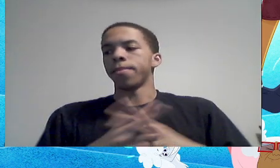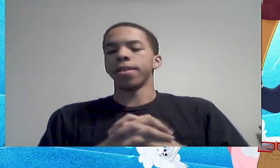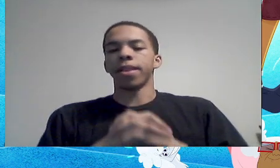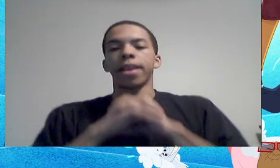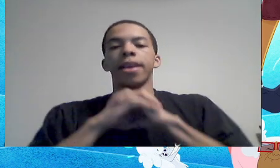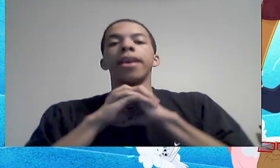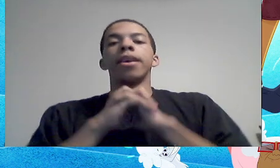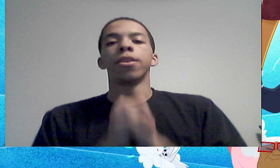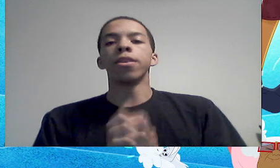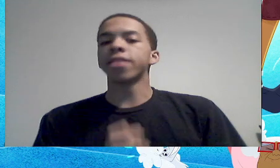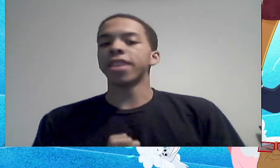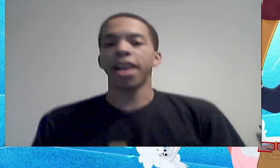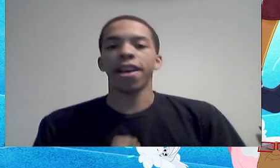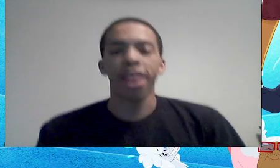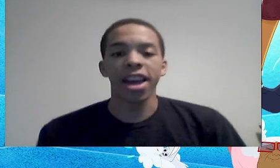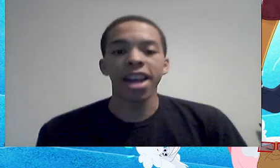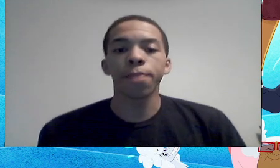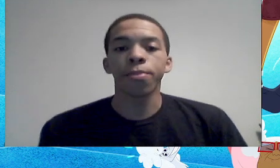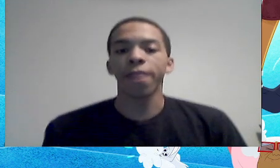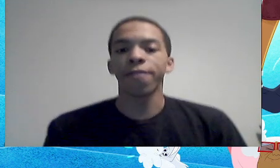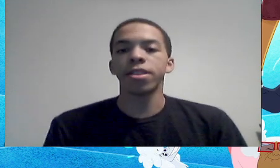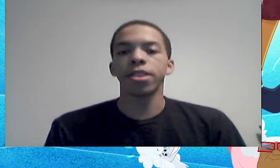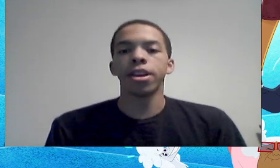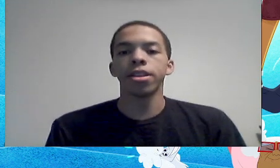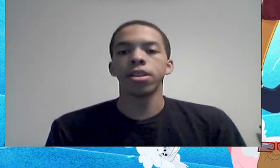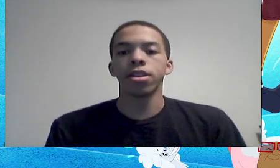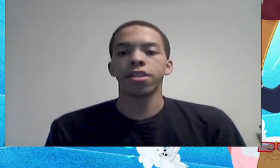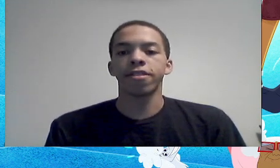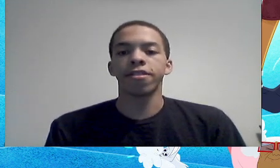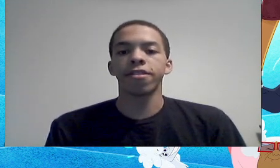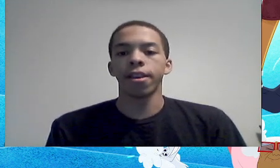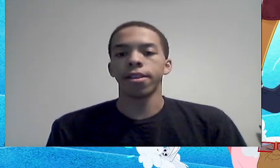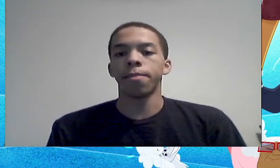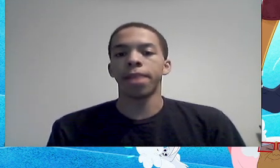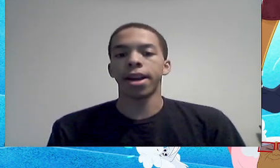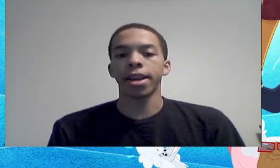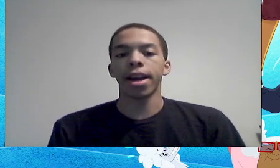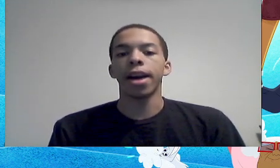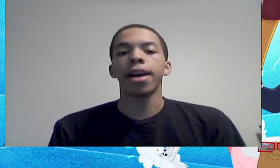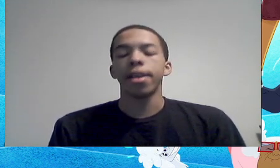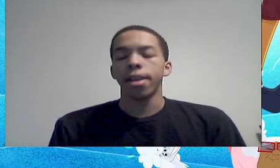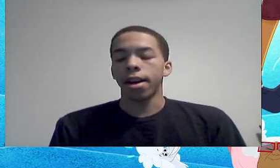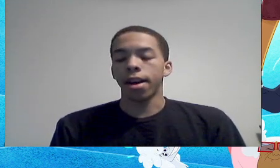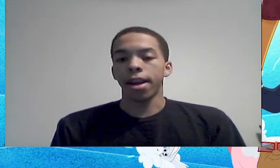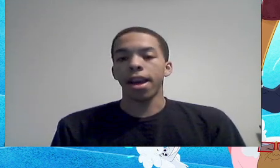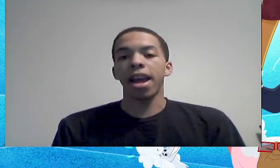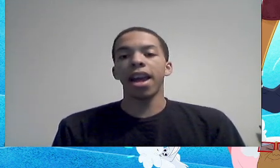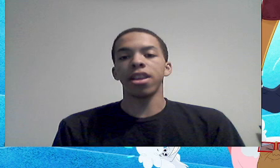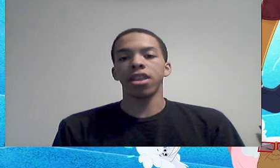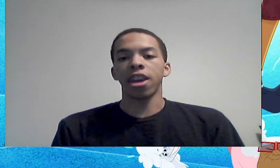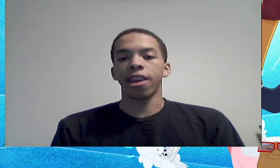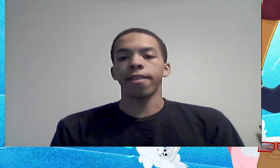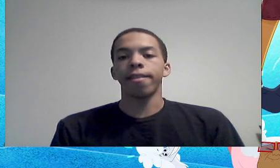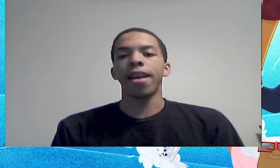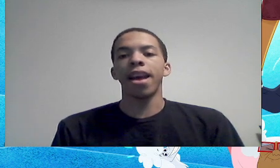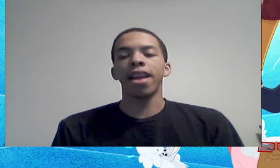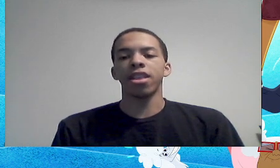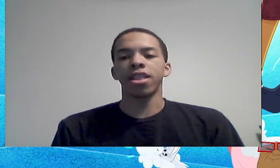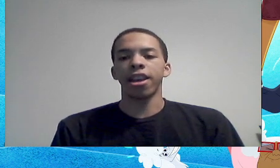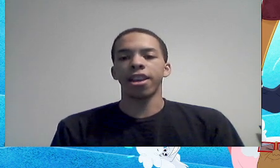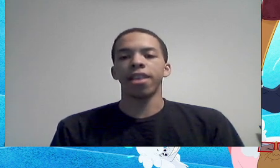what I'm talking about, like, girls can have any preference under the sun about a guy, alright, anything,